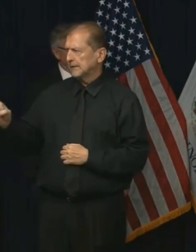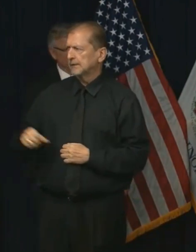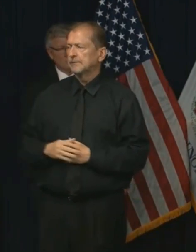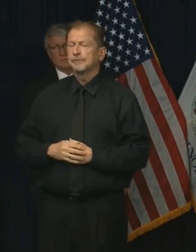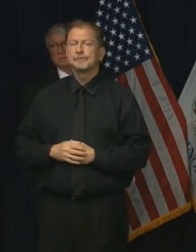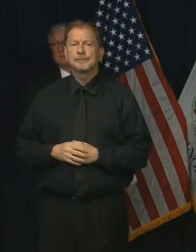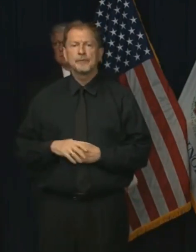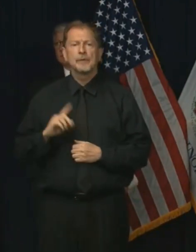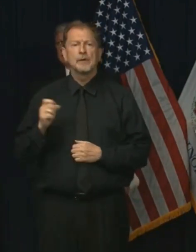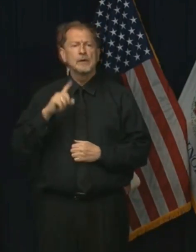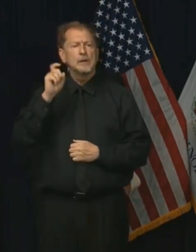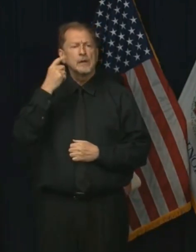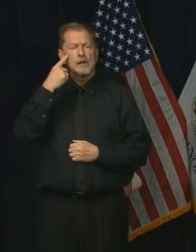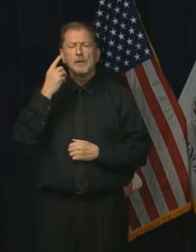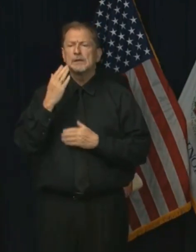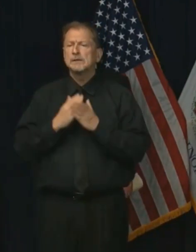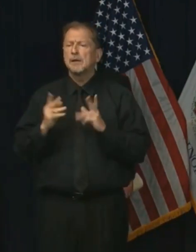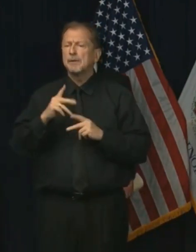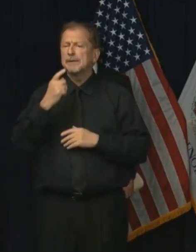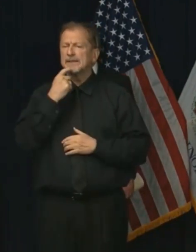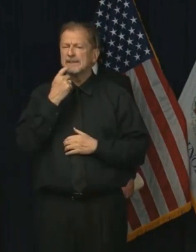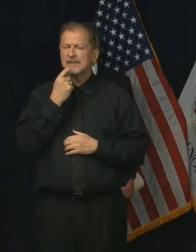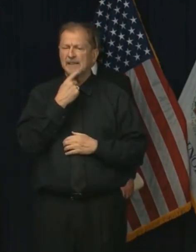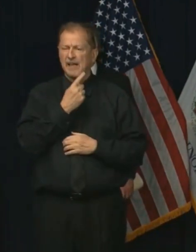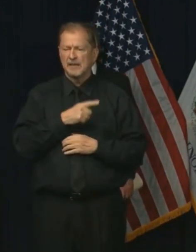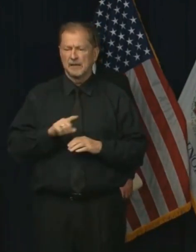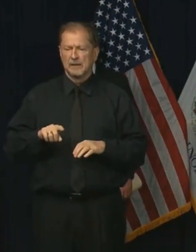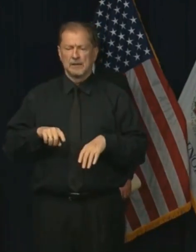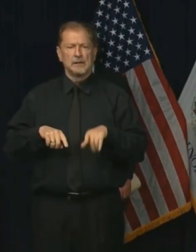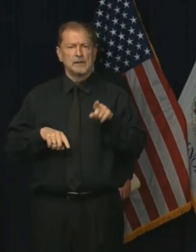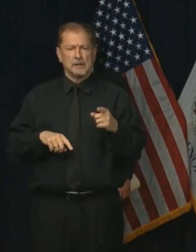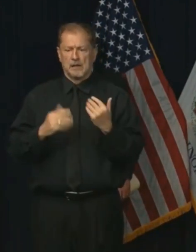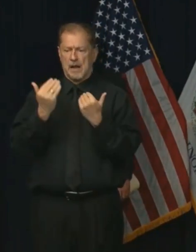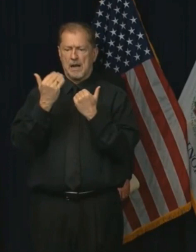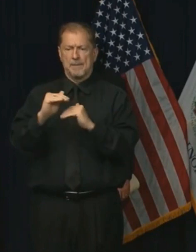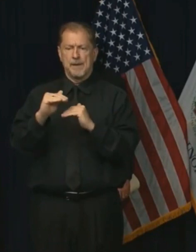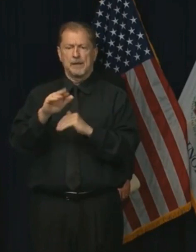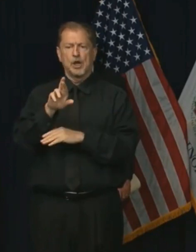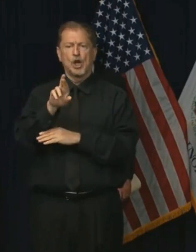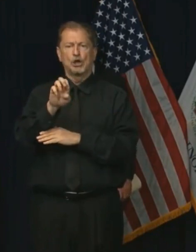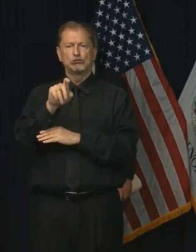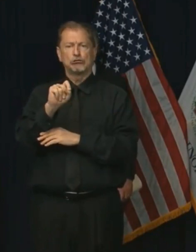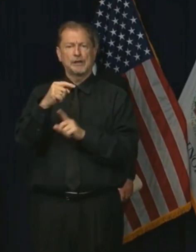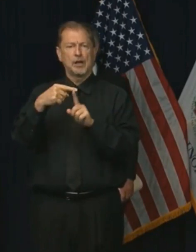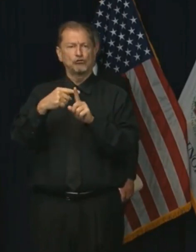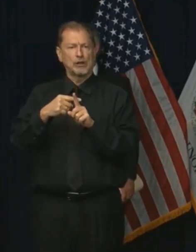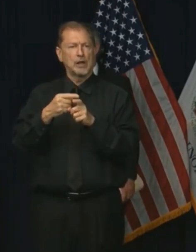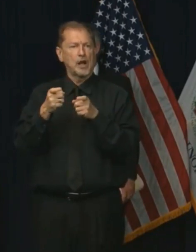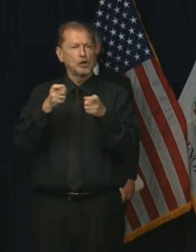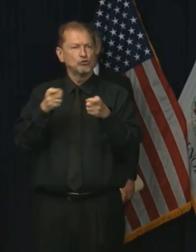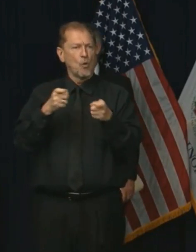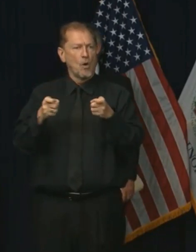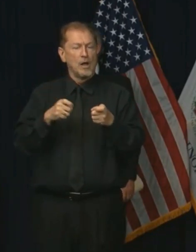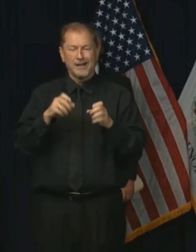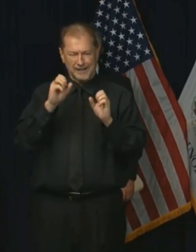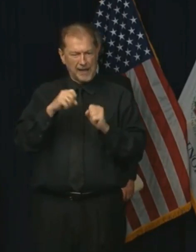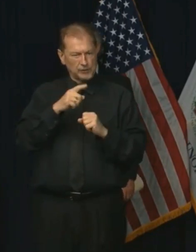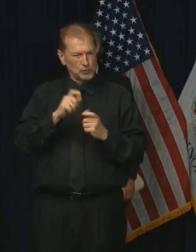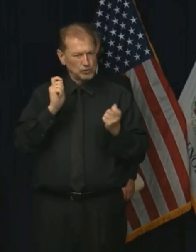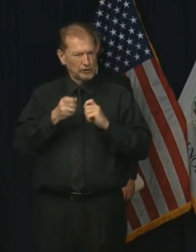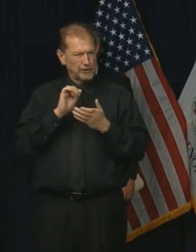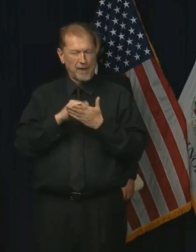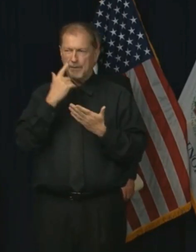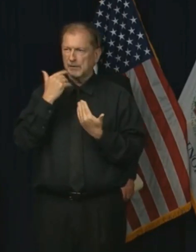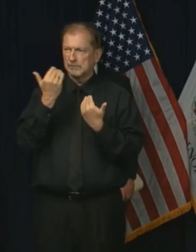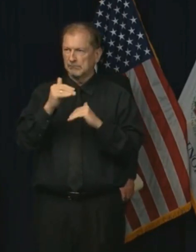Governor, groups have called on you to overturn the ban on rent control. Is this something that you have the power to do? And if not, what is the state